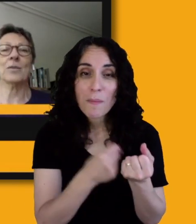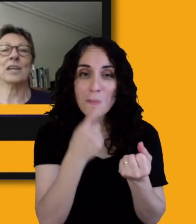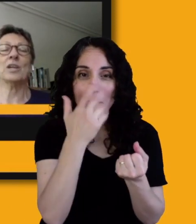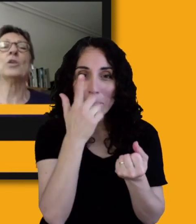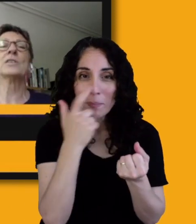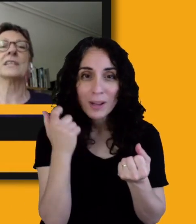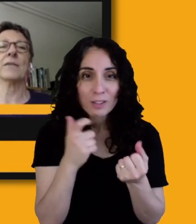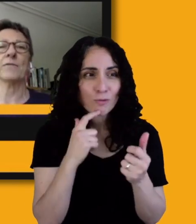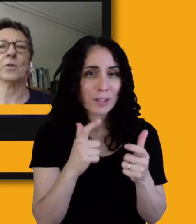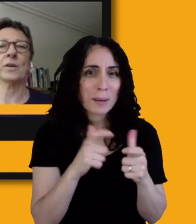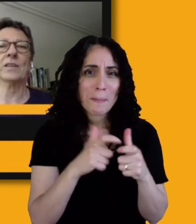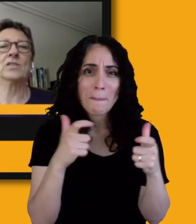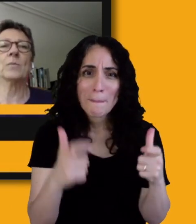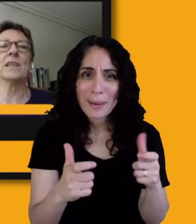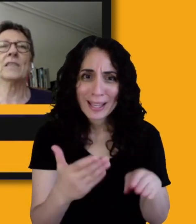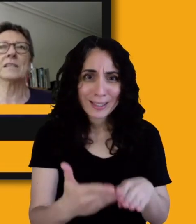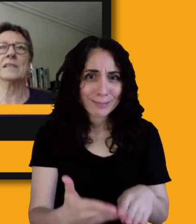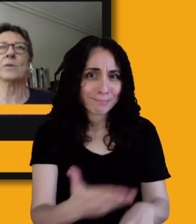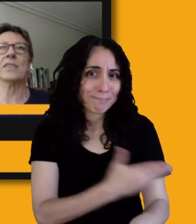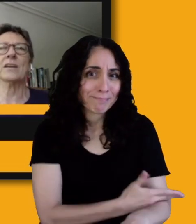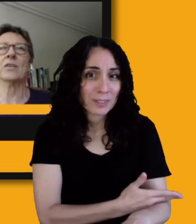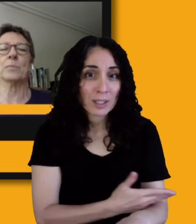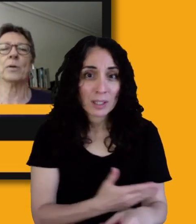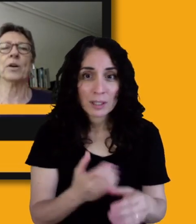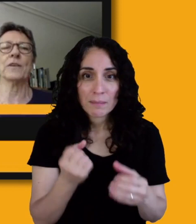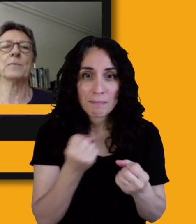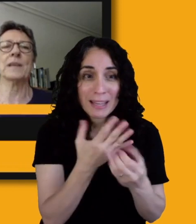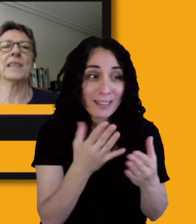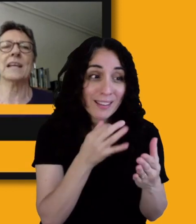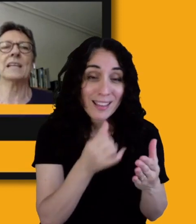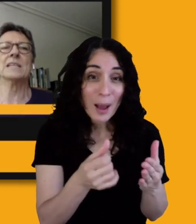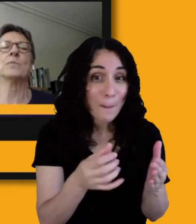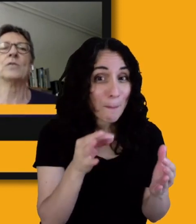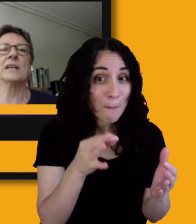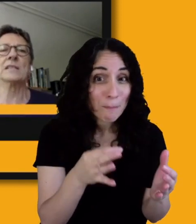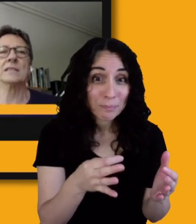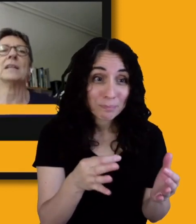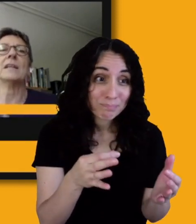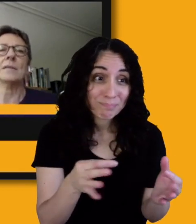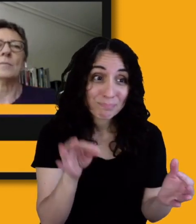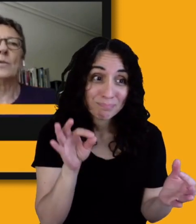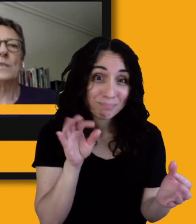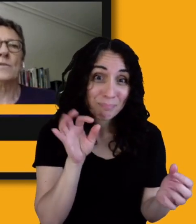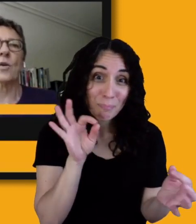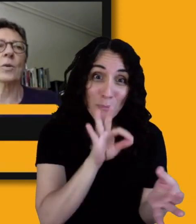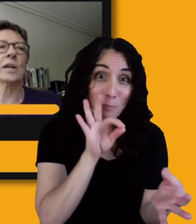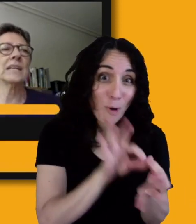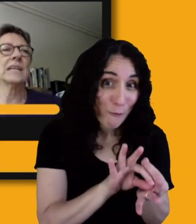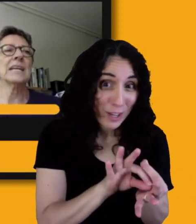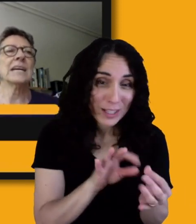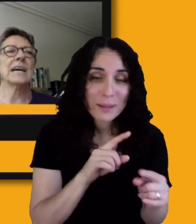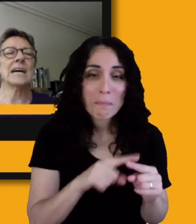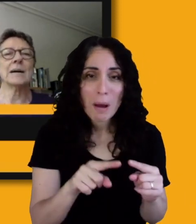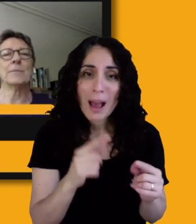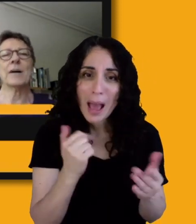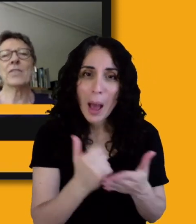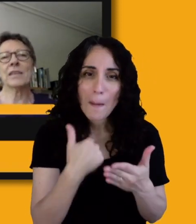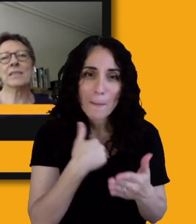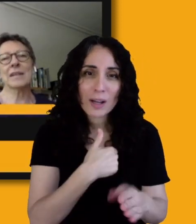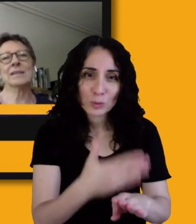a huge step forward. There's so many things that we think are imperfect, but they at least move us, move us forward. Um, I think that the